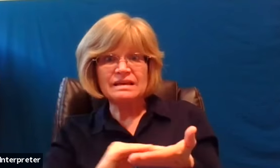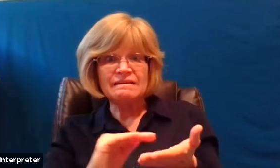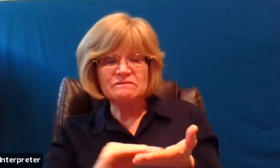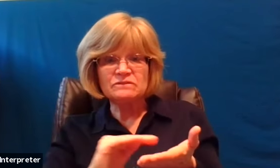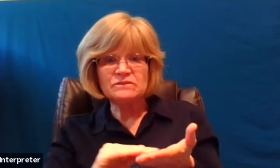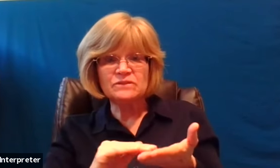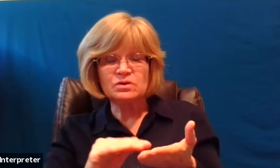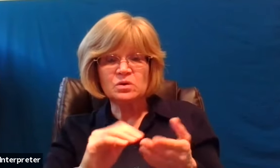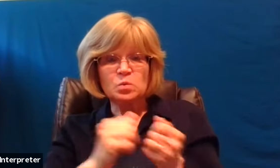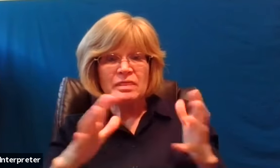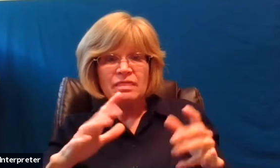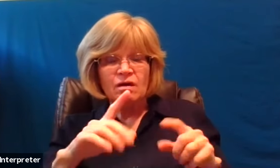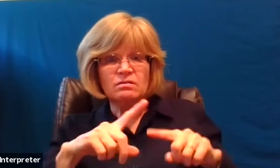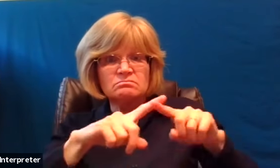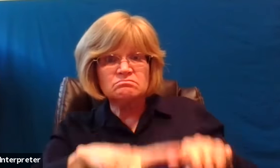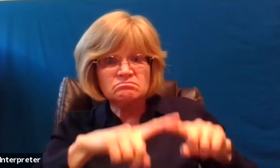only to take it back